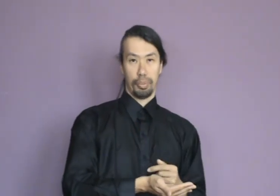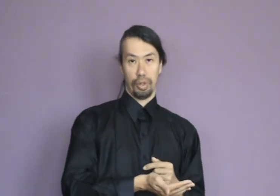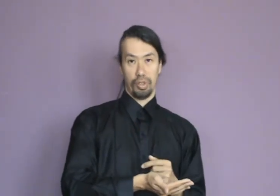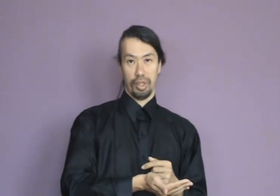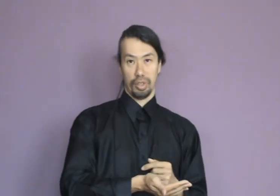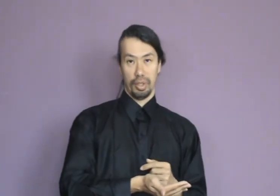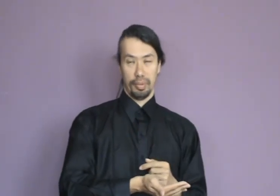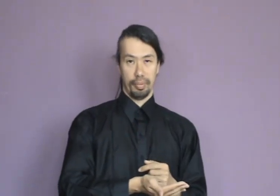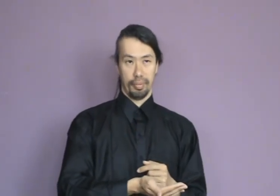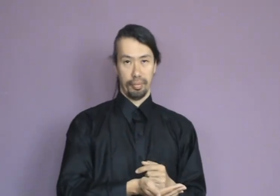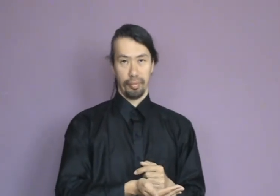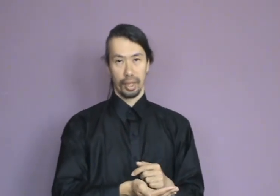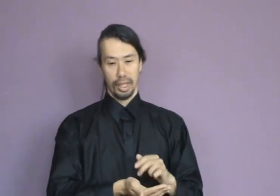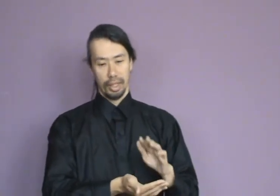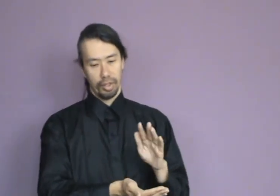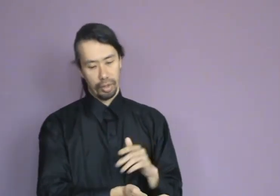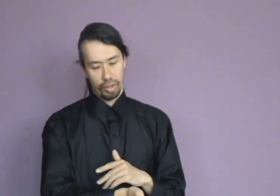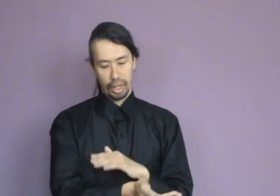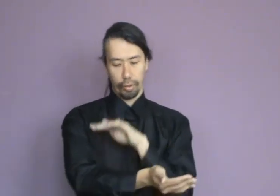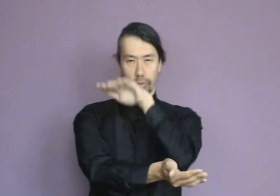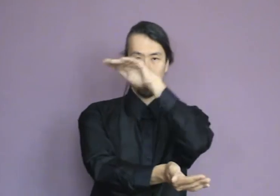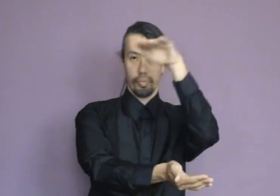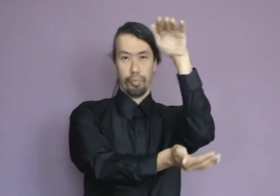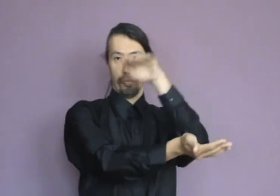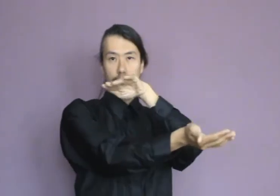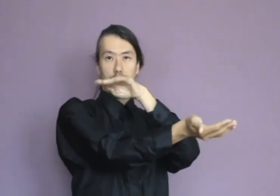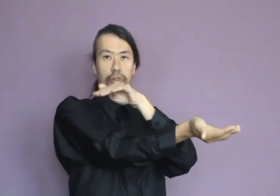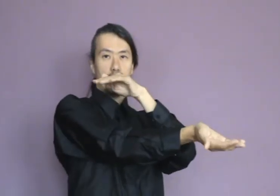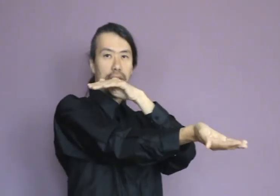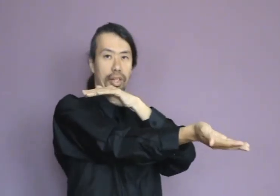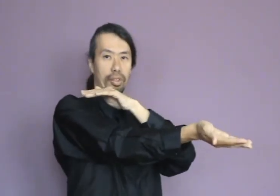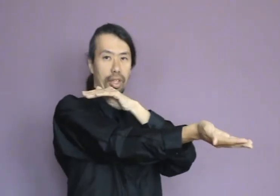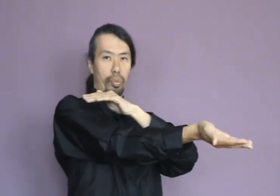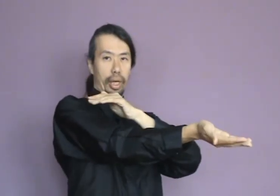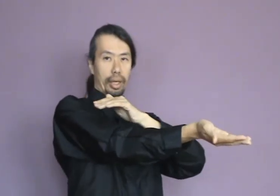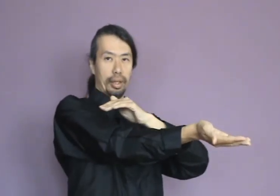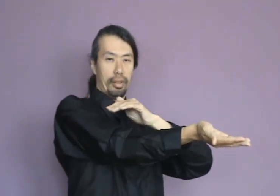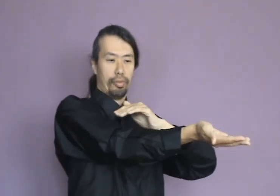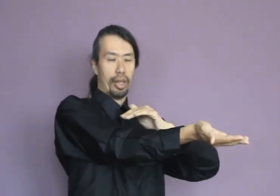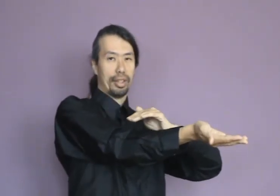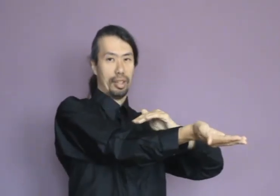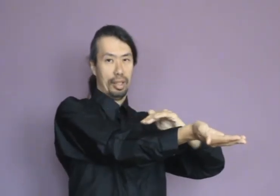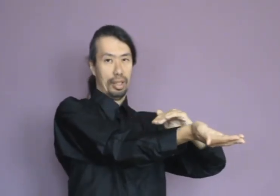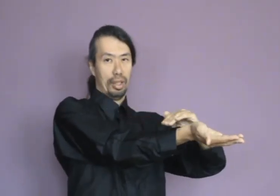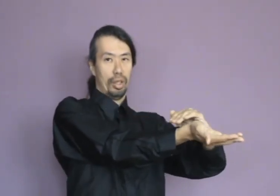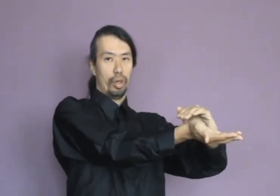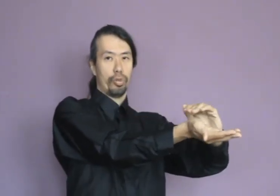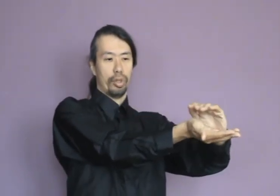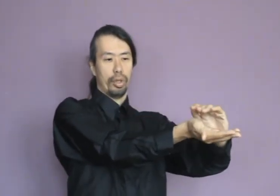processed. So instead of moving your hand in a way flat over the